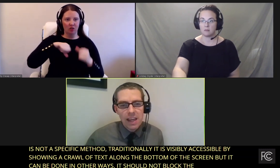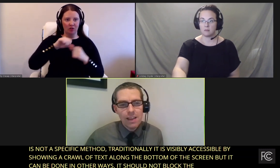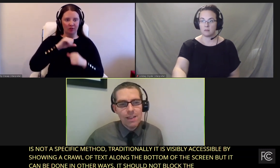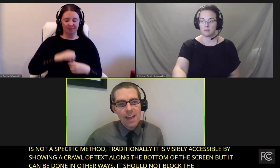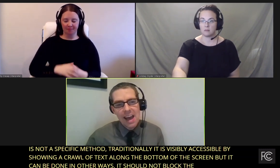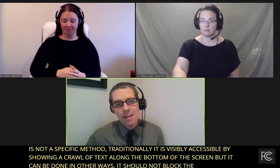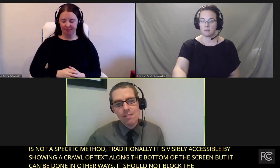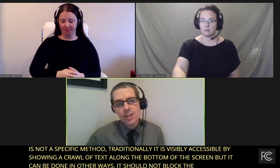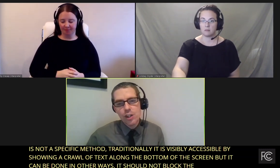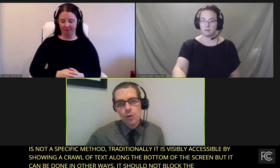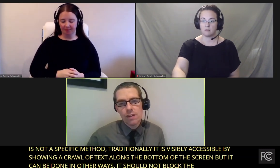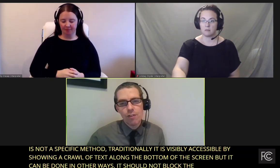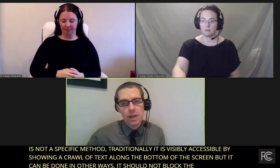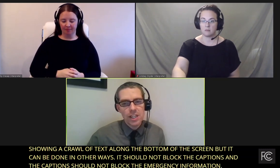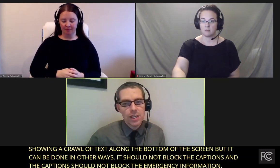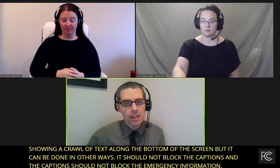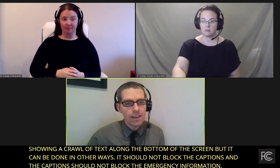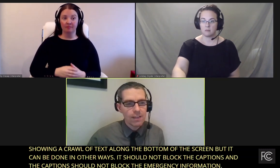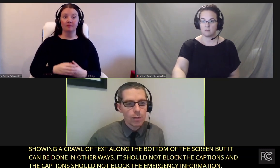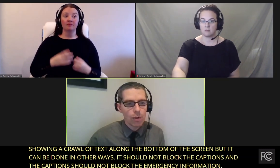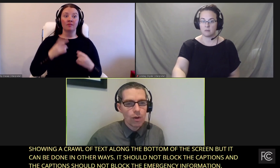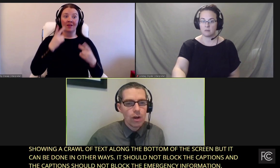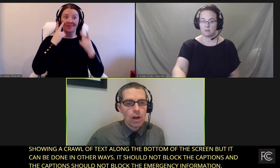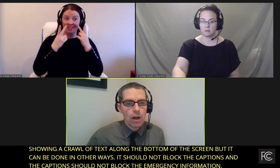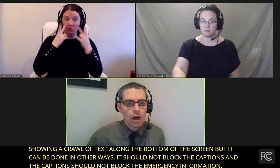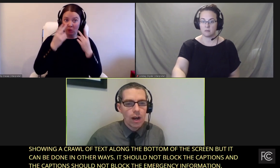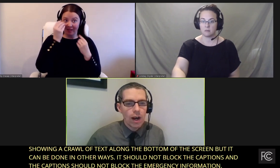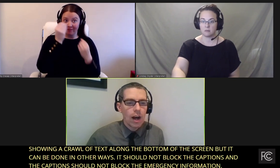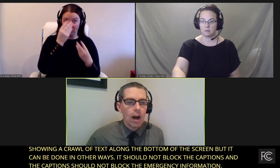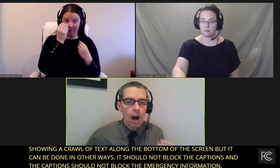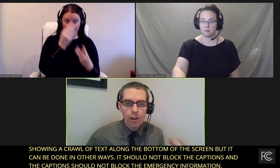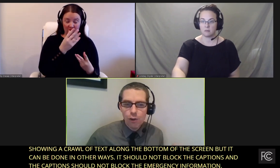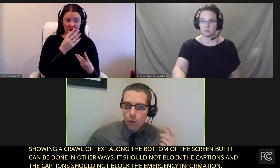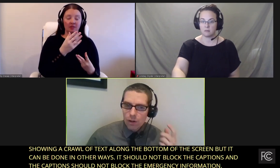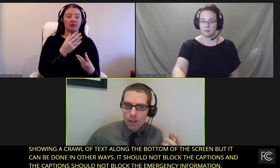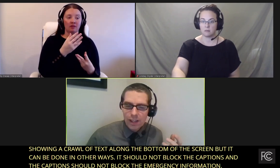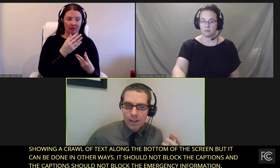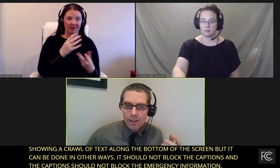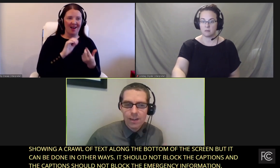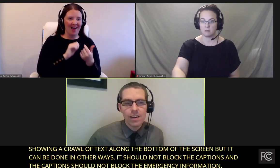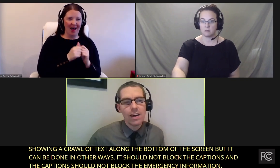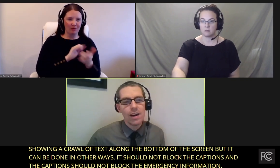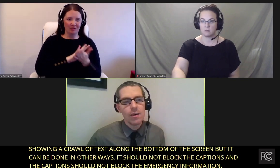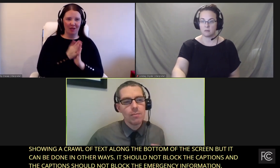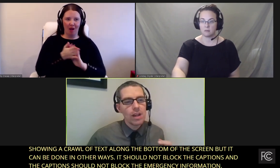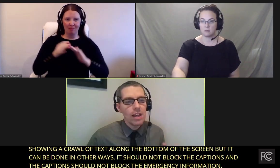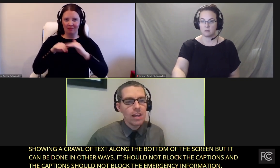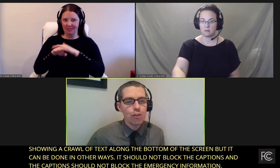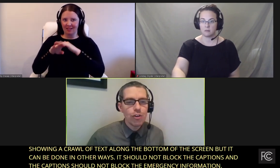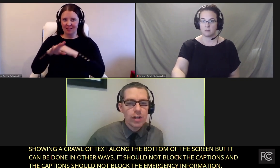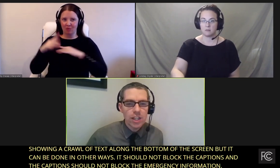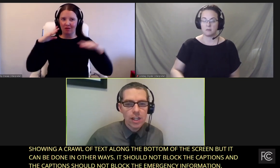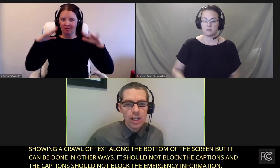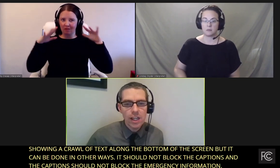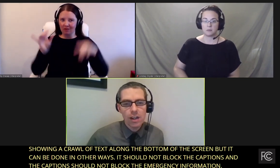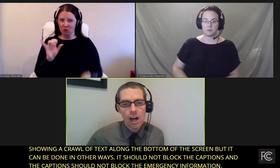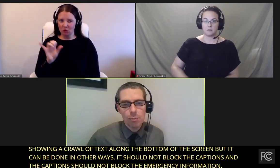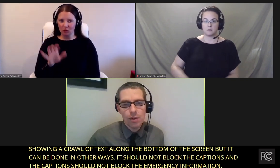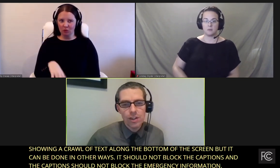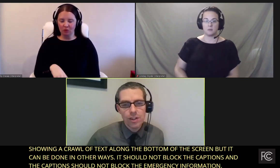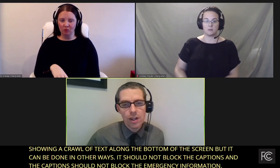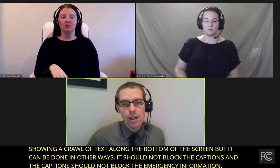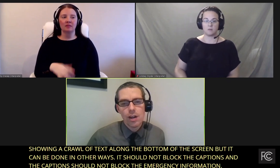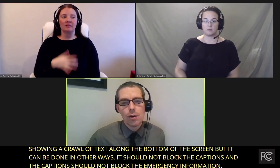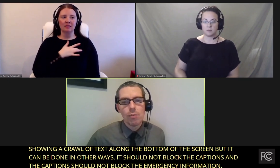making that visual information accessible auditorily is traditionally